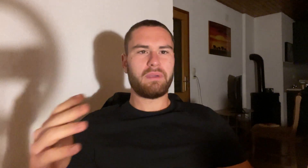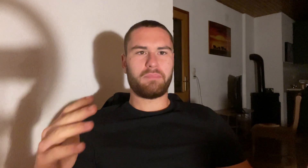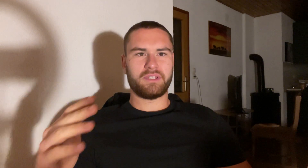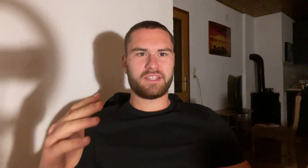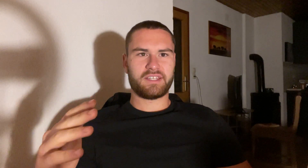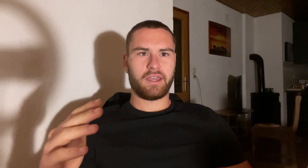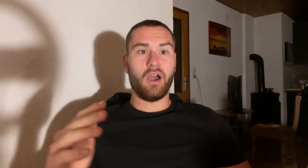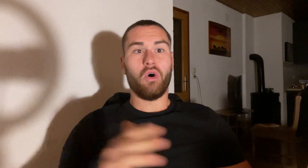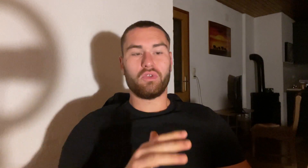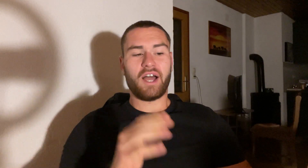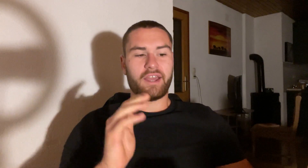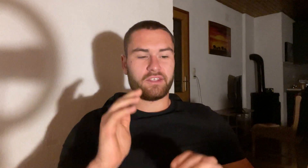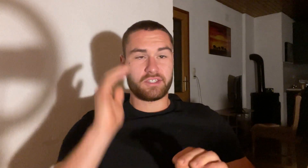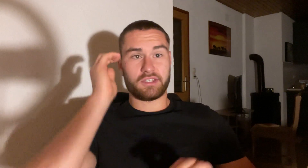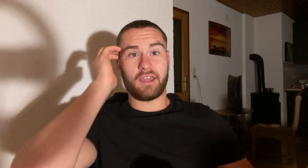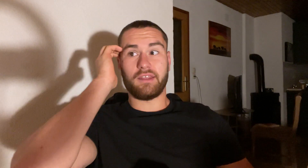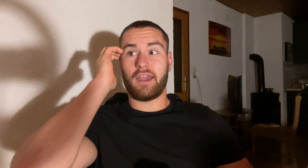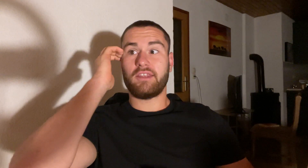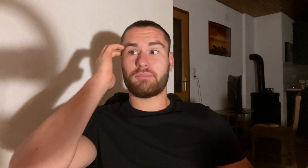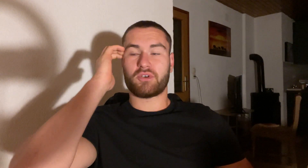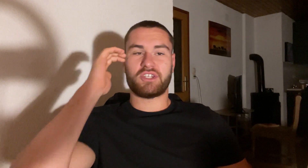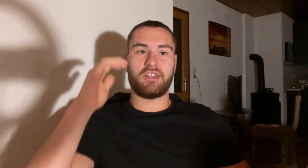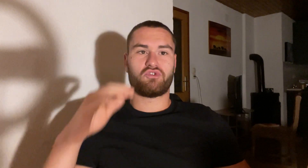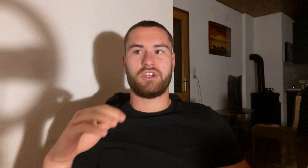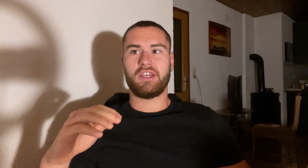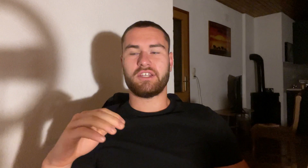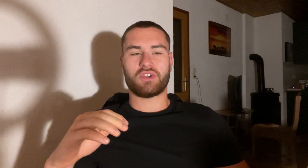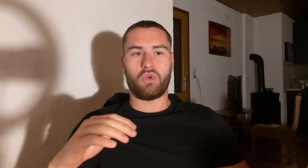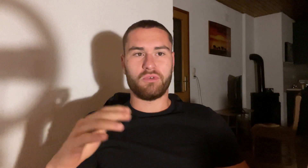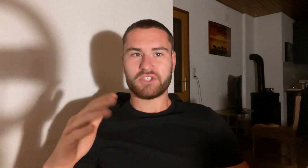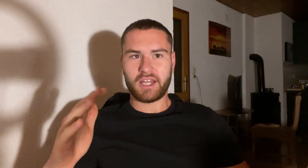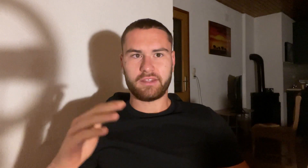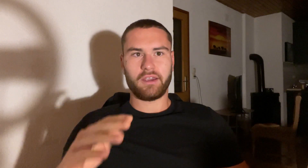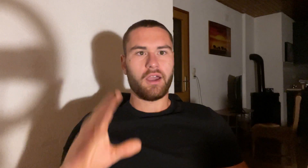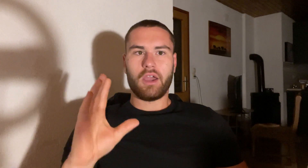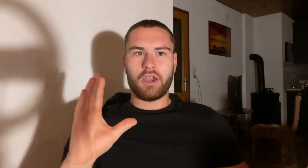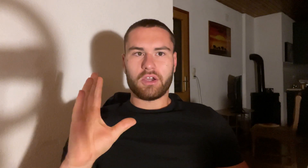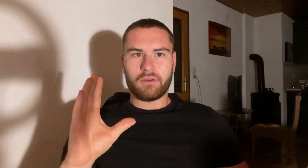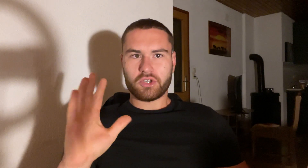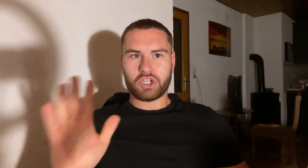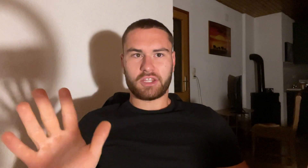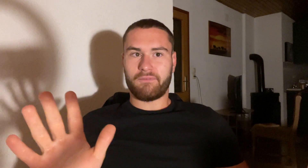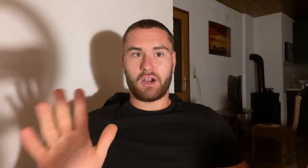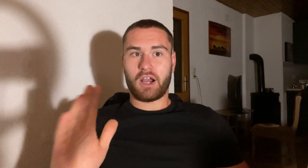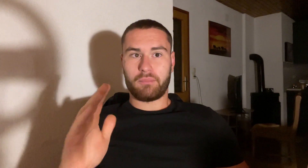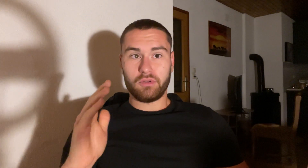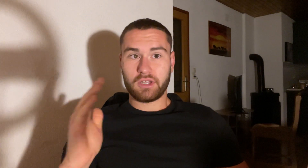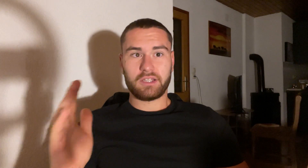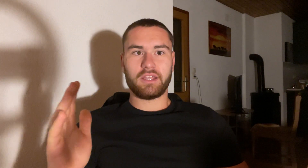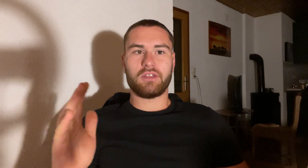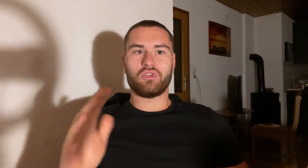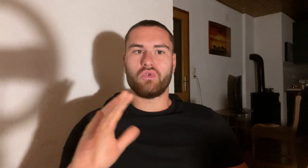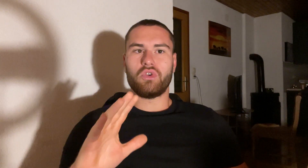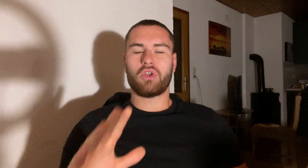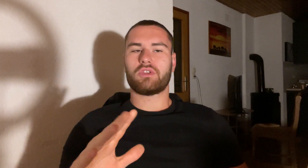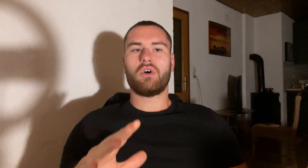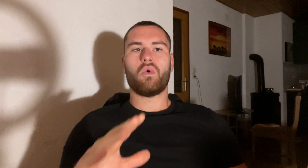people that say, diet is 80%, training is almost nothing, shut the fuck up, you literally do not know